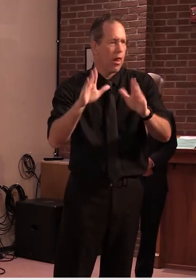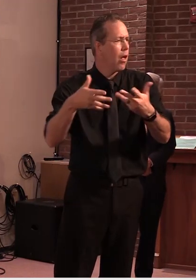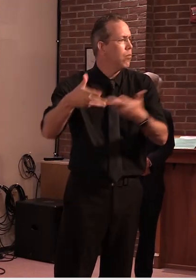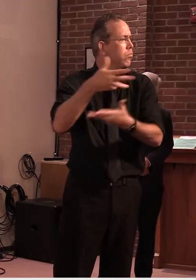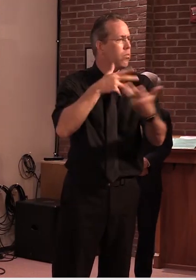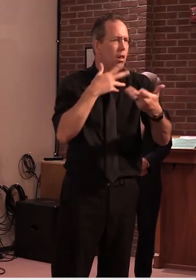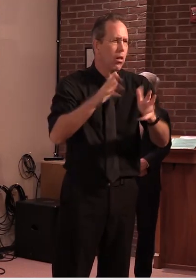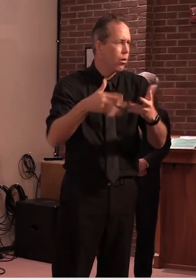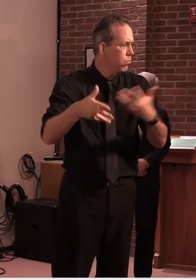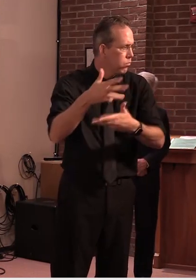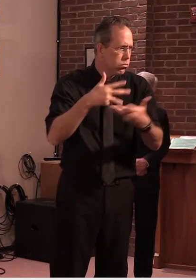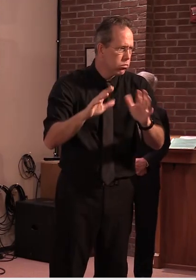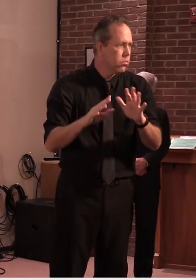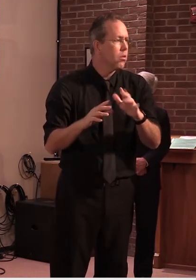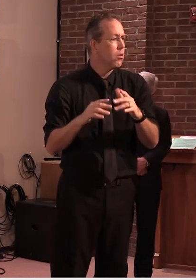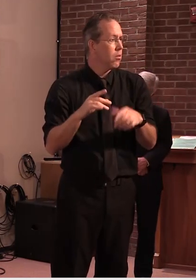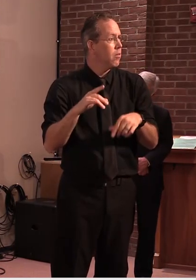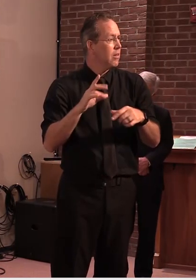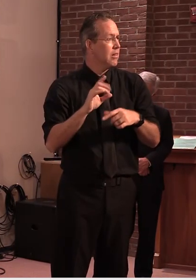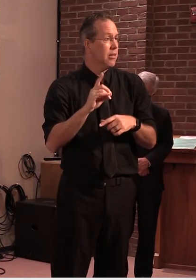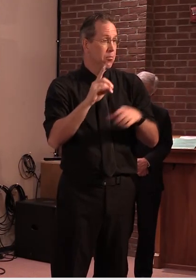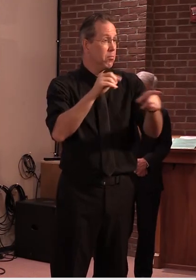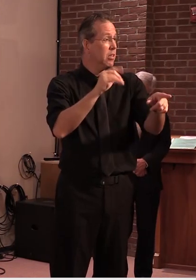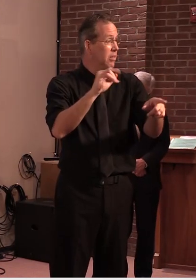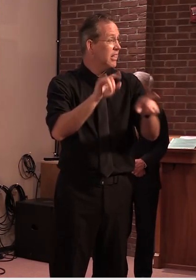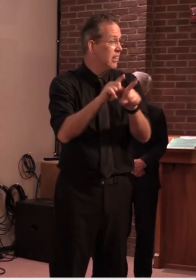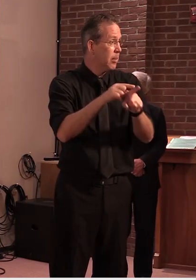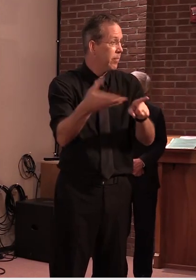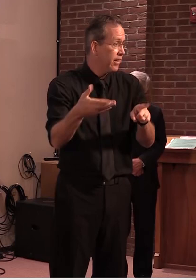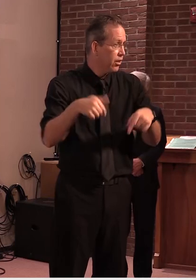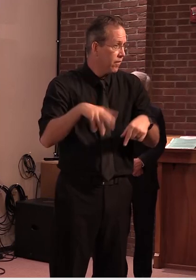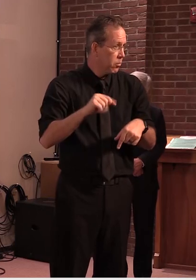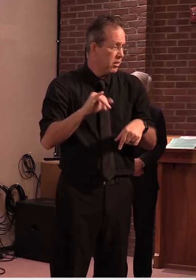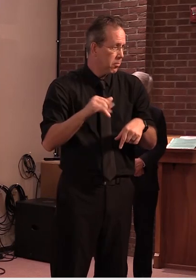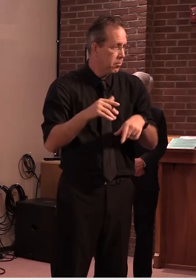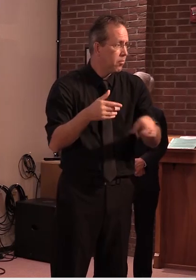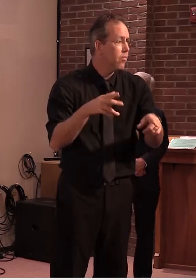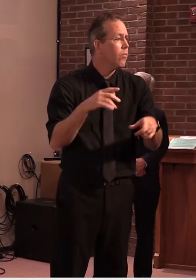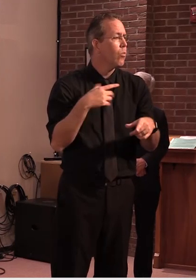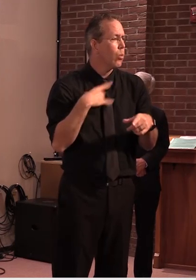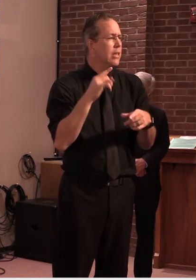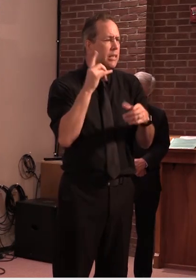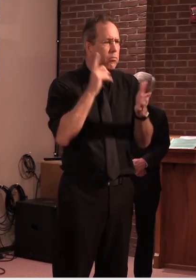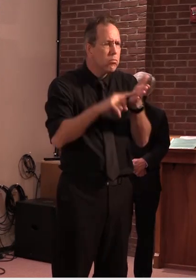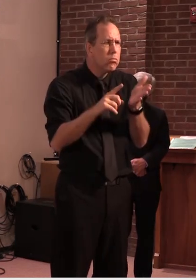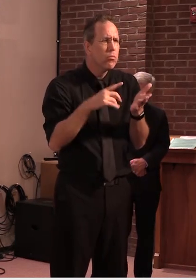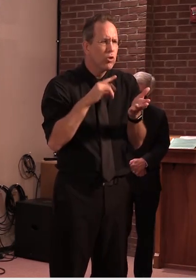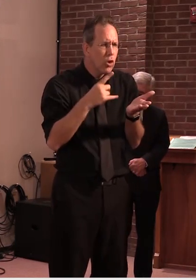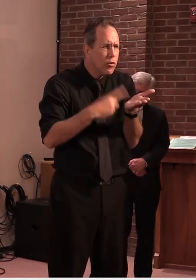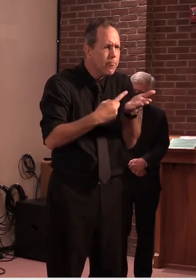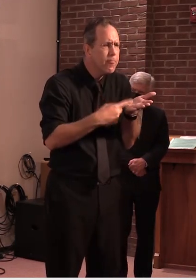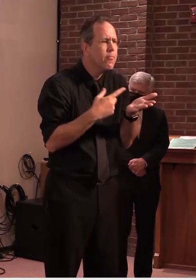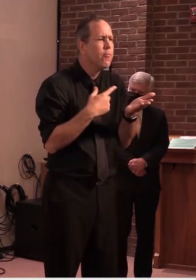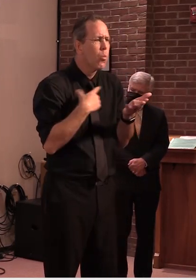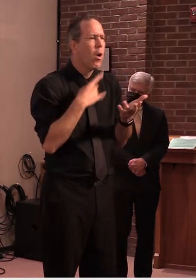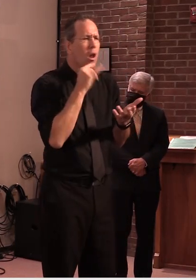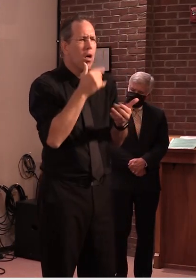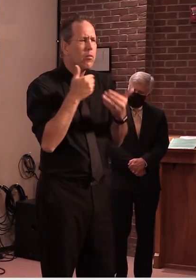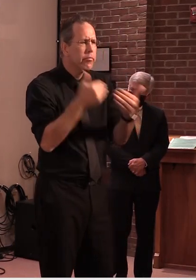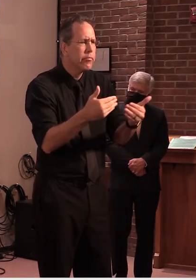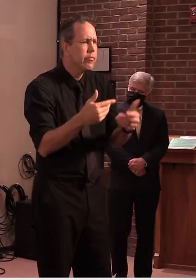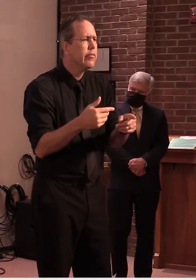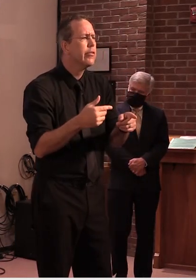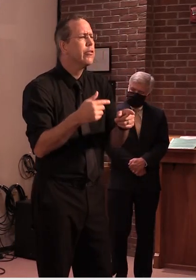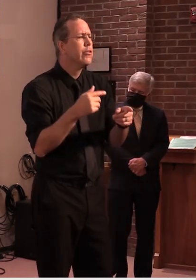last night we were starting to have conversations with them about allowing people out for showers um